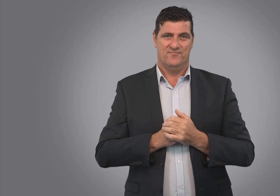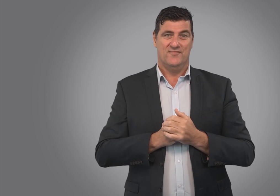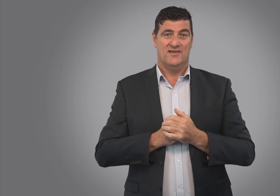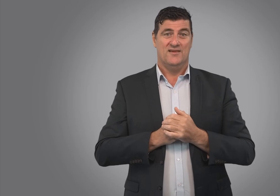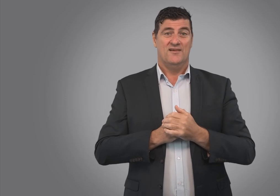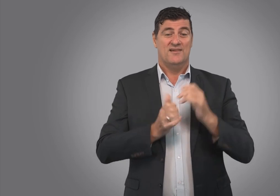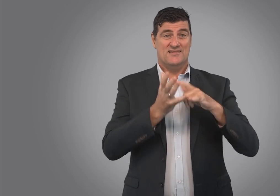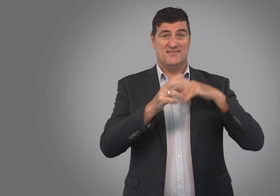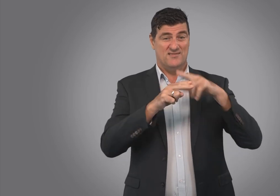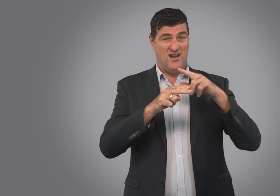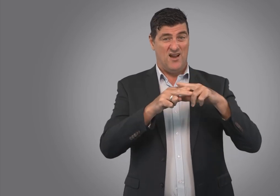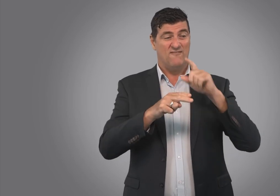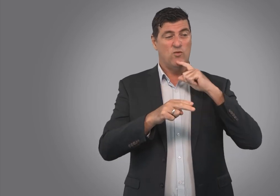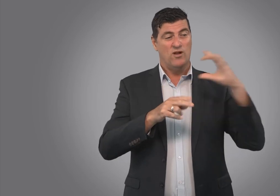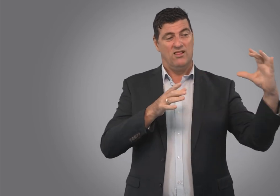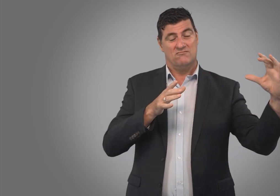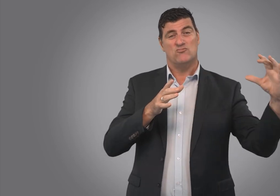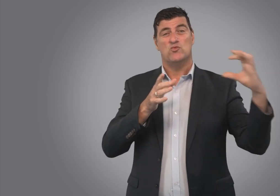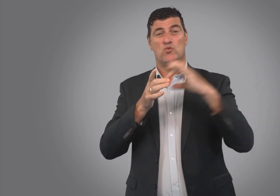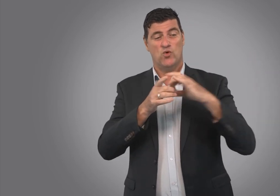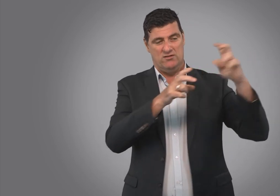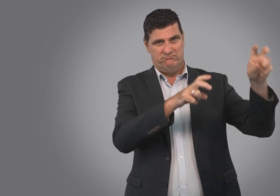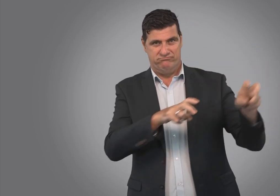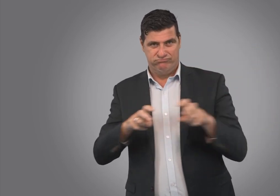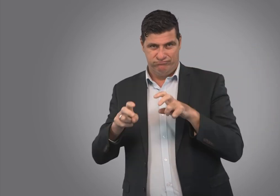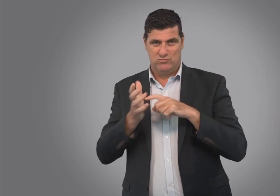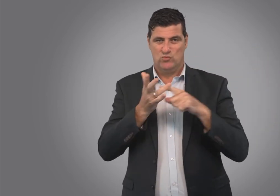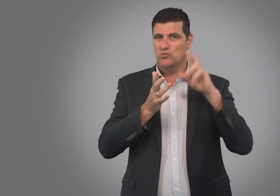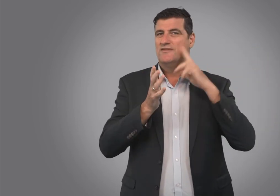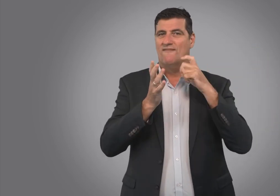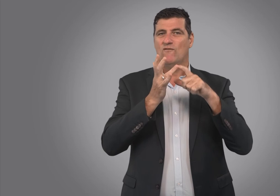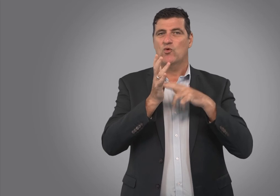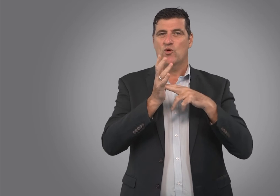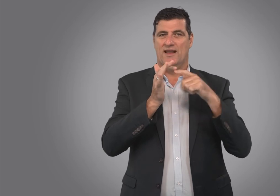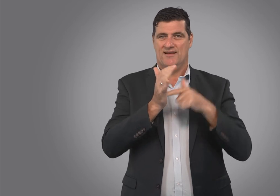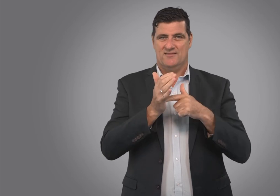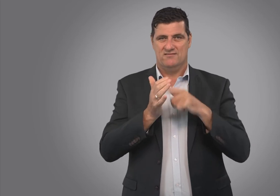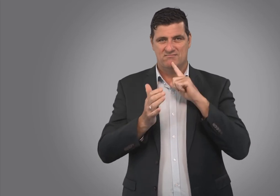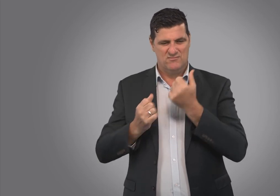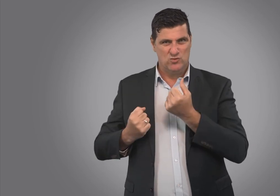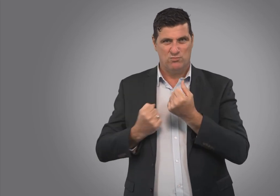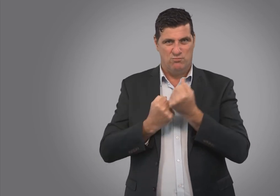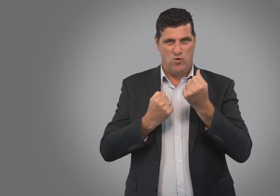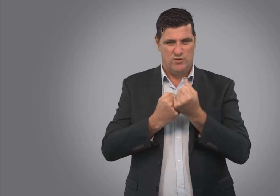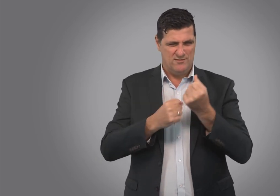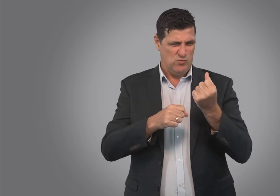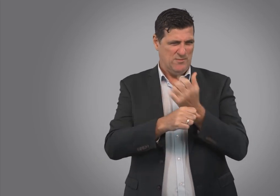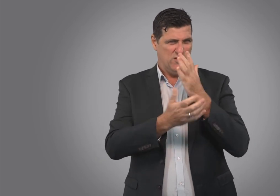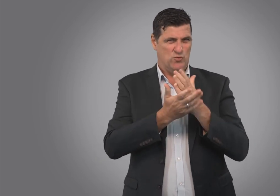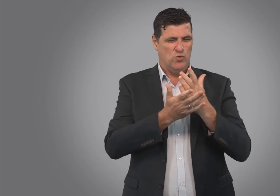The staff will be joining and transferring across to Deaf Connect. So we want to support them to ensure that that is